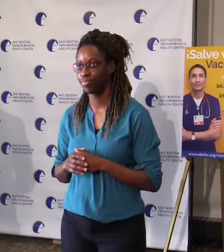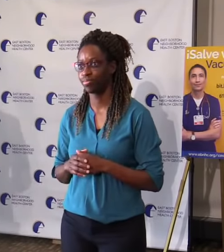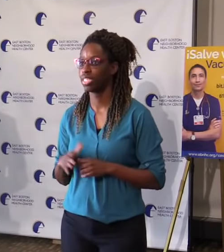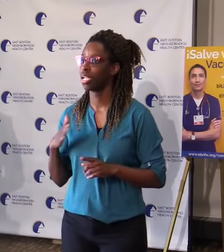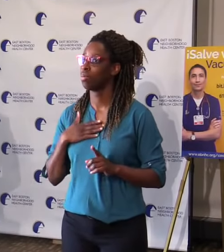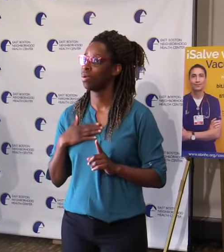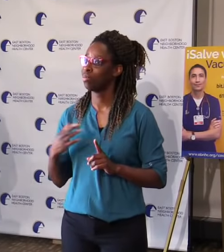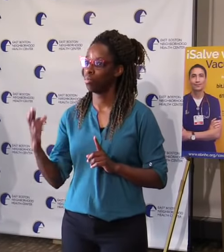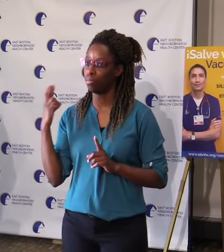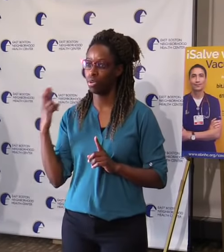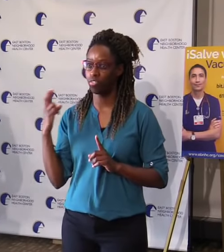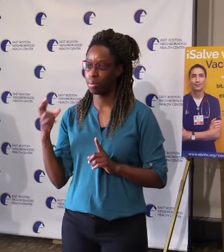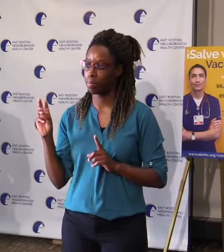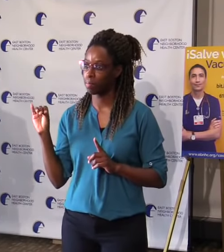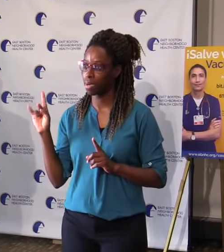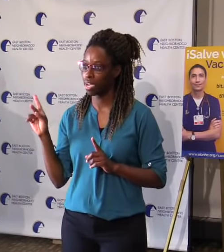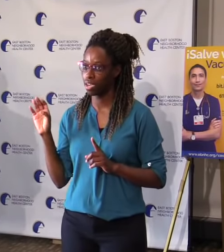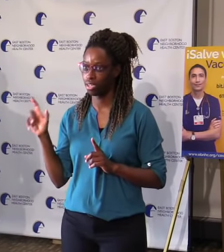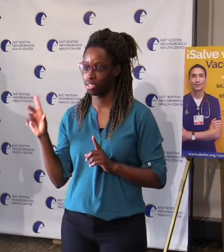Michael Curry.